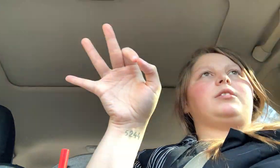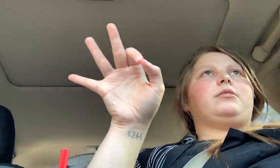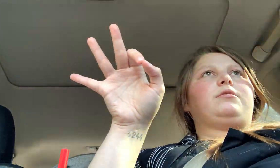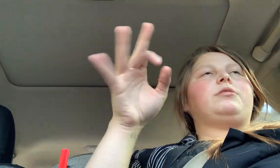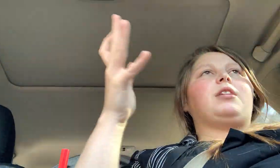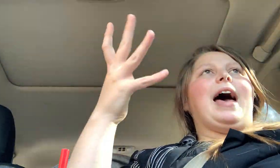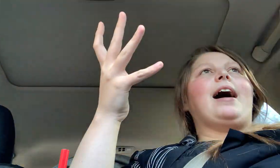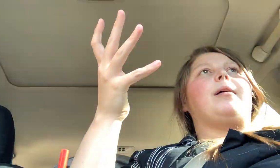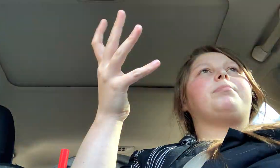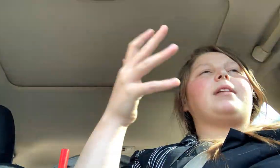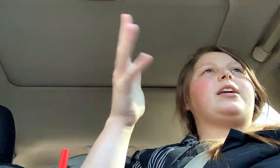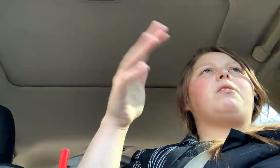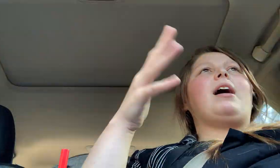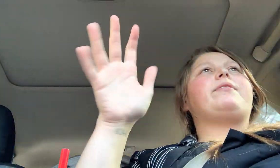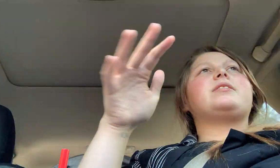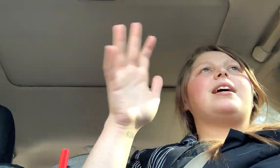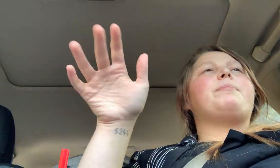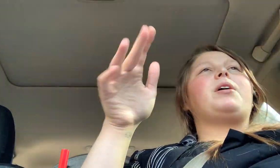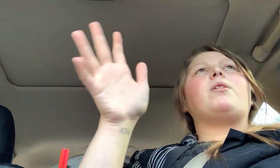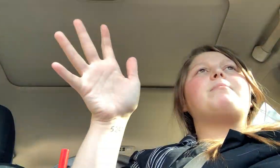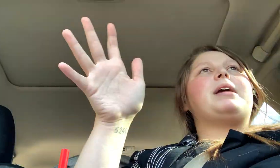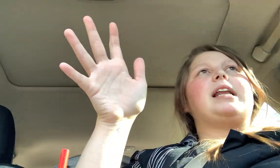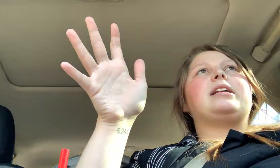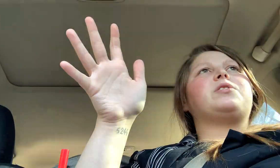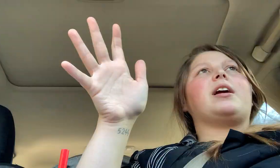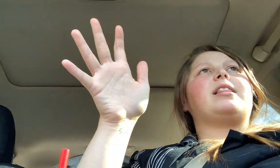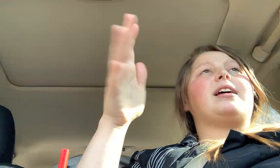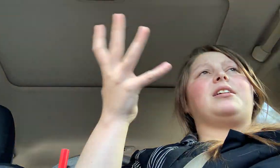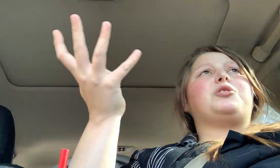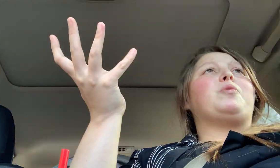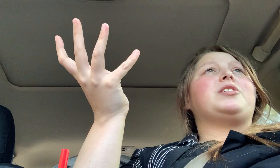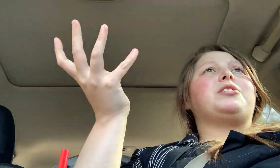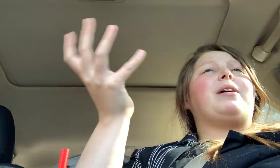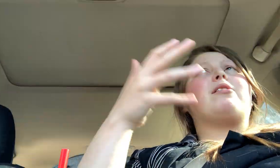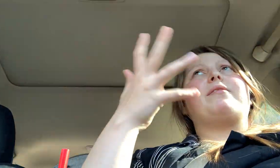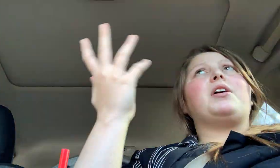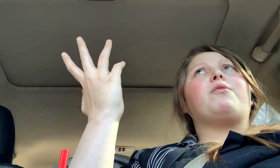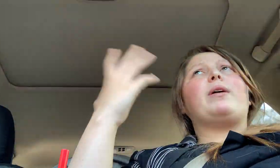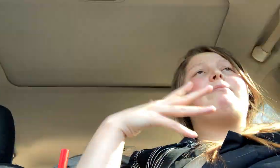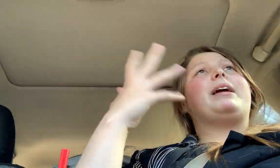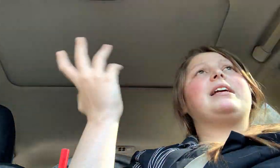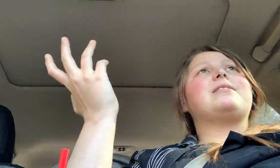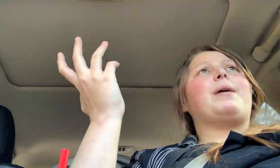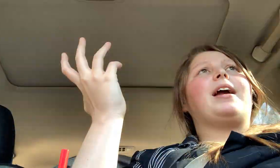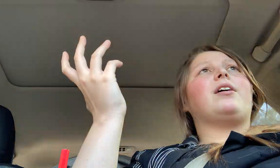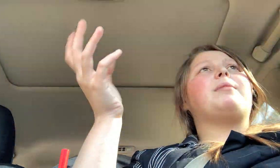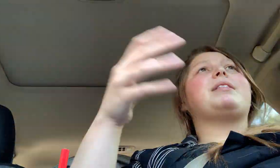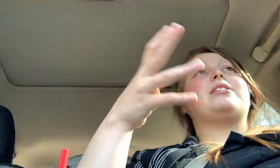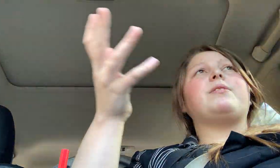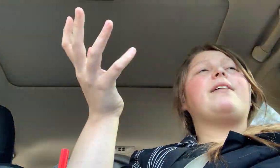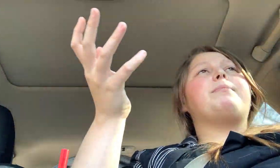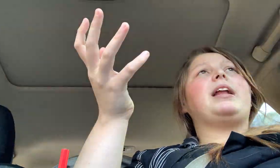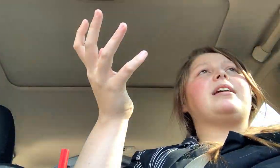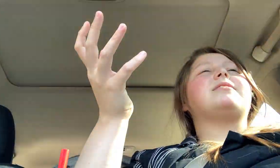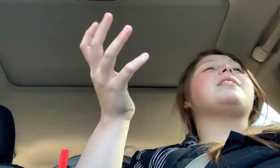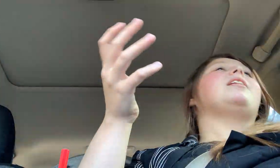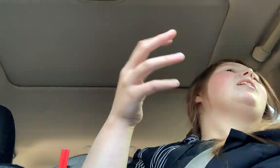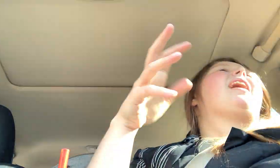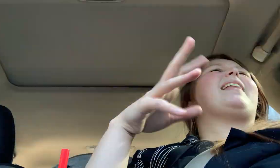for the app. Like you don't have to sign up and go to the meetings or anything unless you want to. I don't even know if we have meetings in my area, but they do have meetings. I